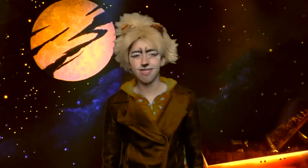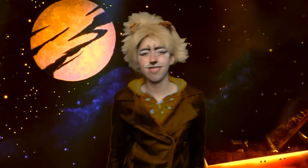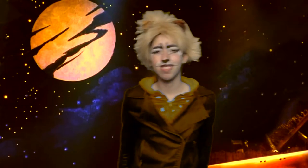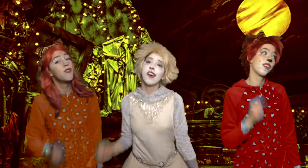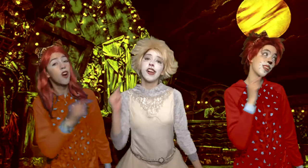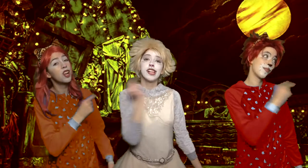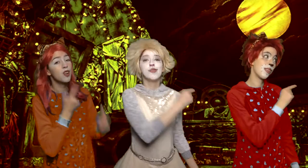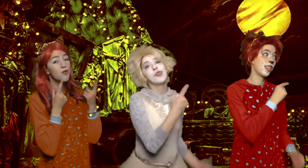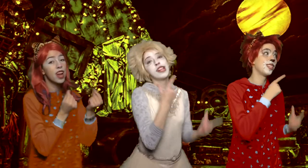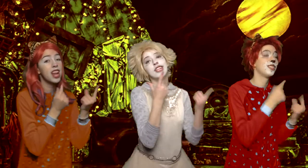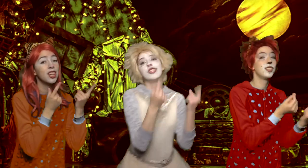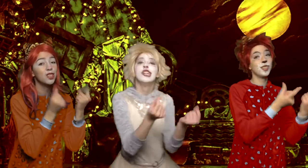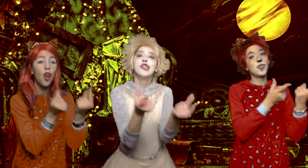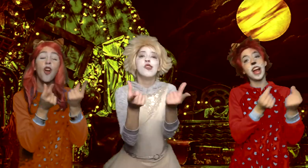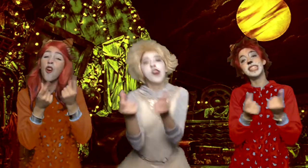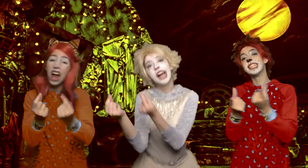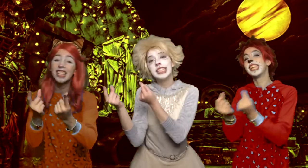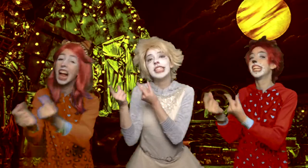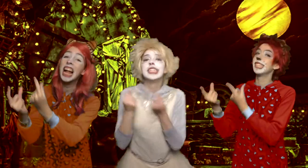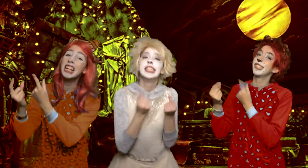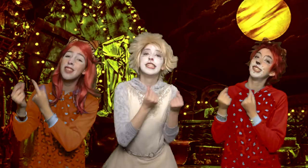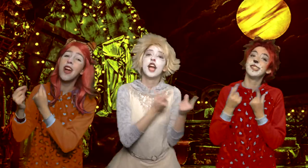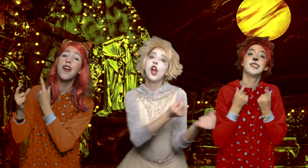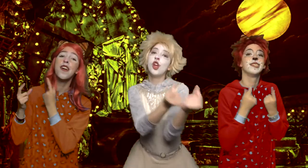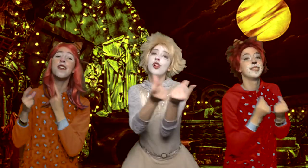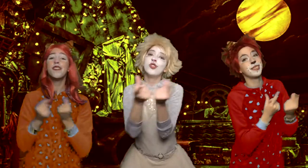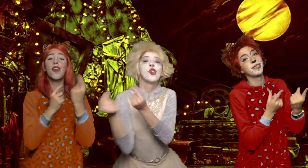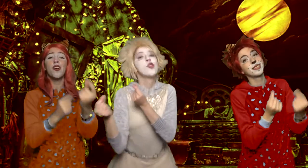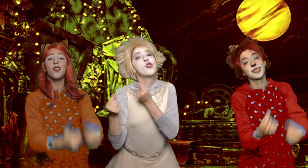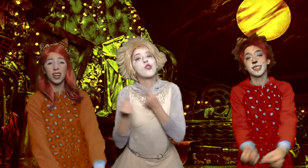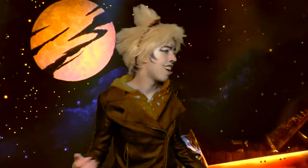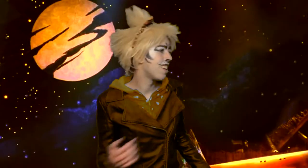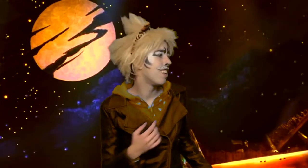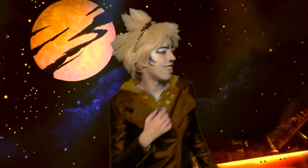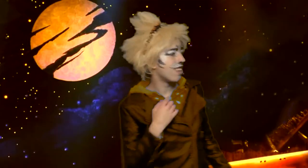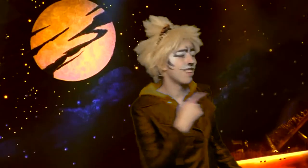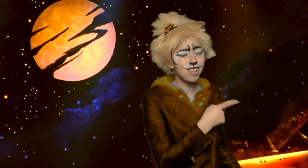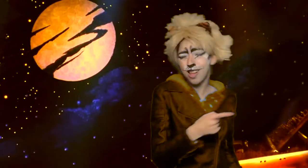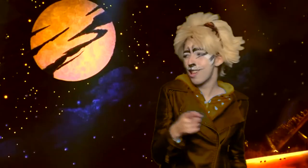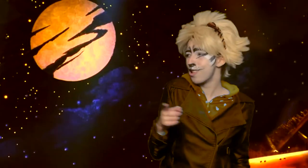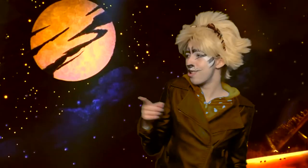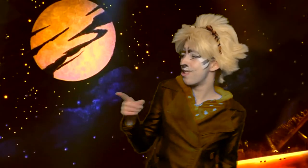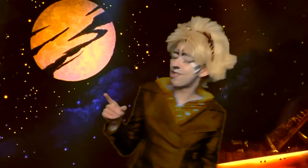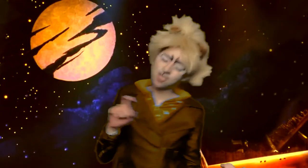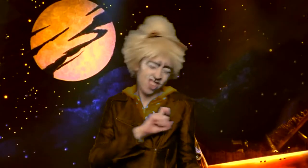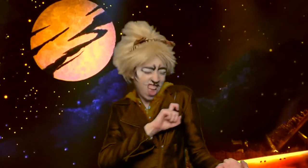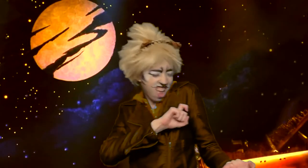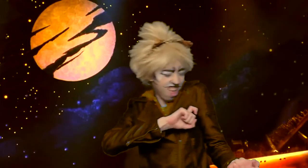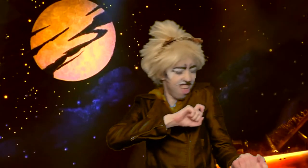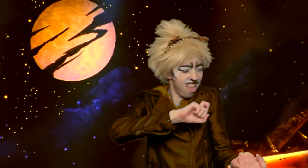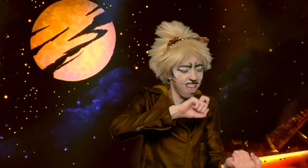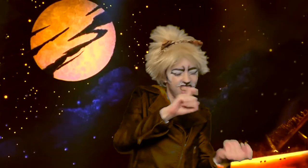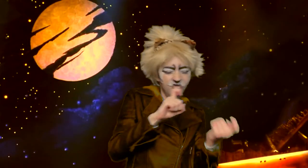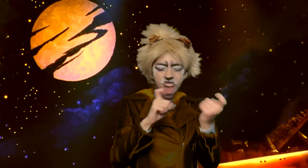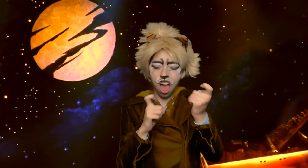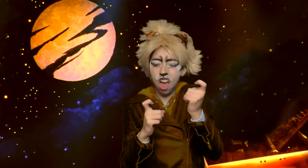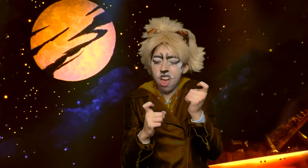For he will do as he do do And there's no doing anything about it